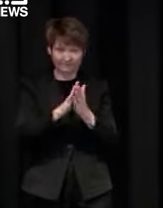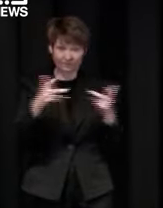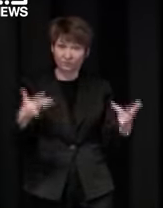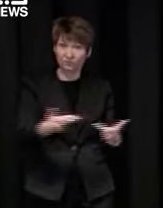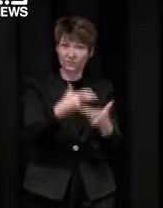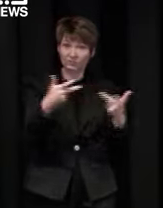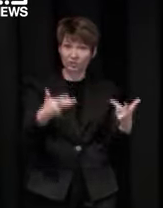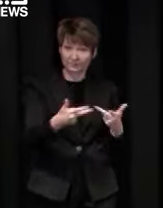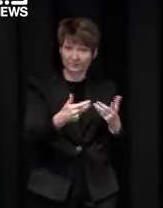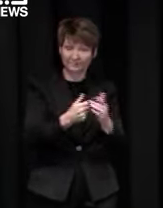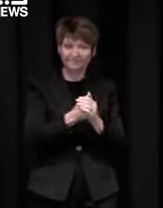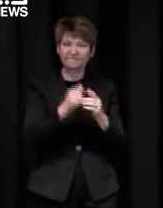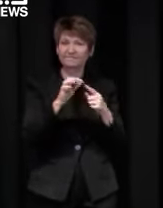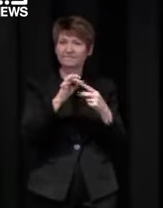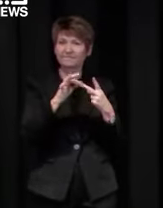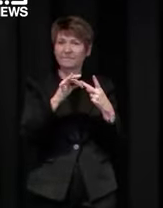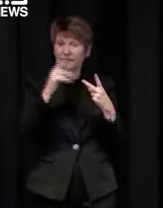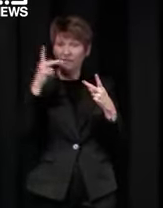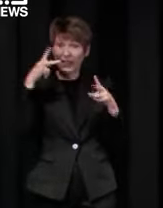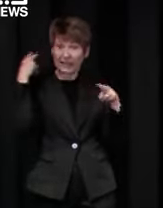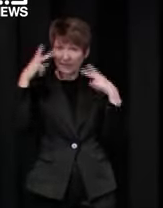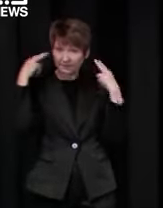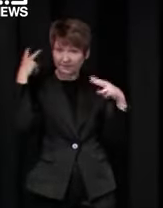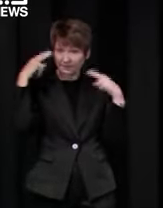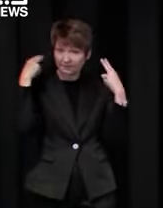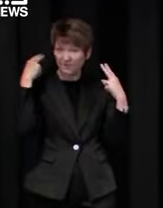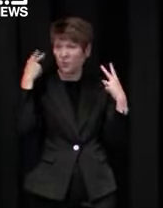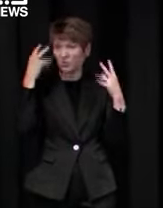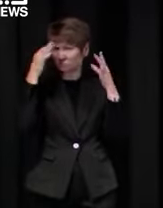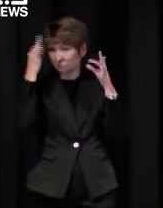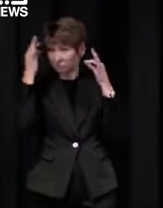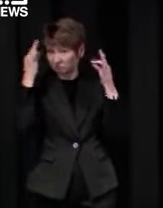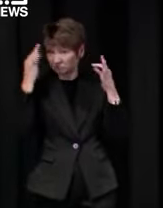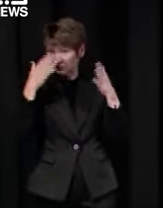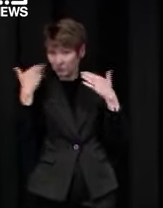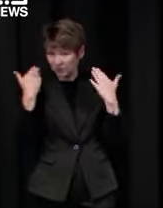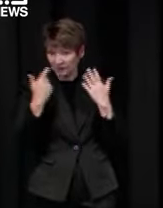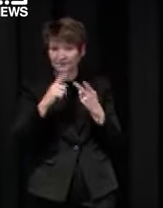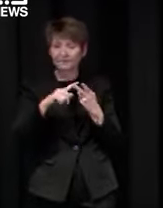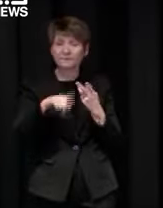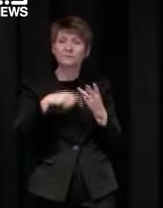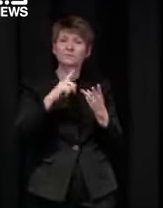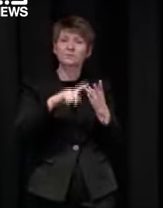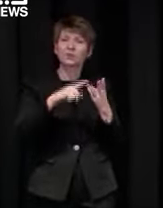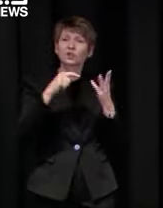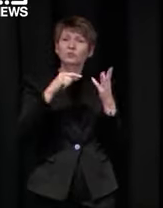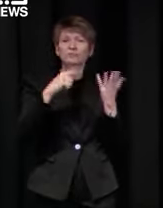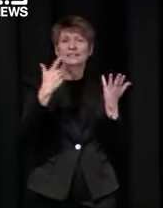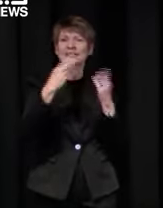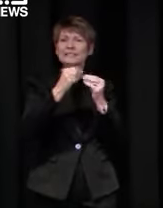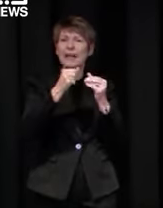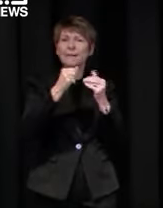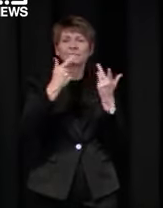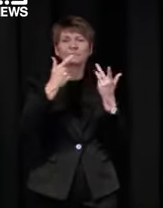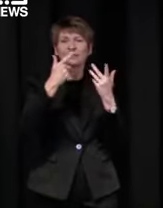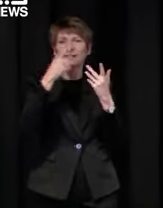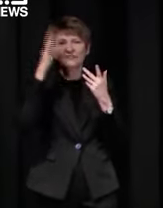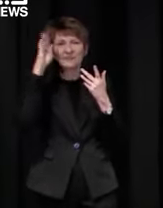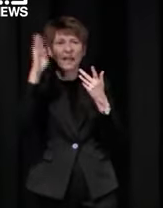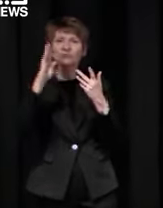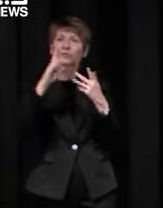hair and beauty tourism some types of events so potentially country race meetings